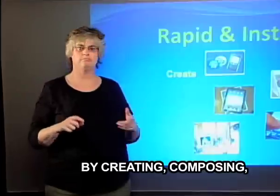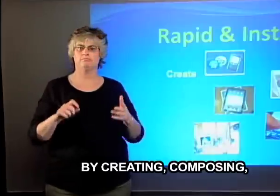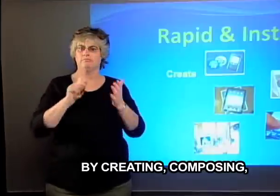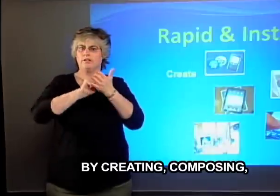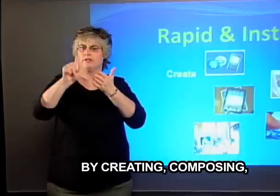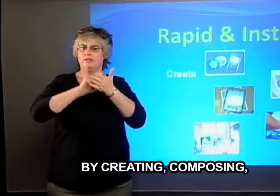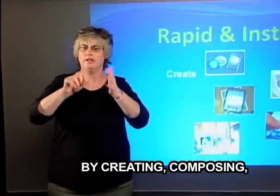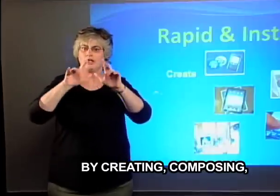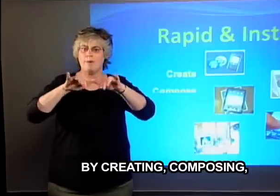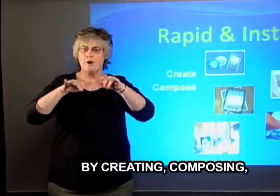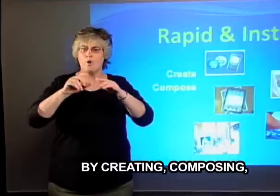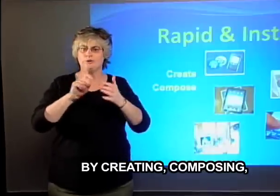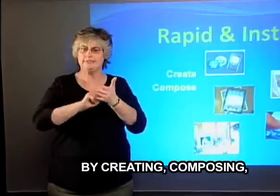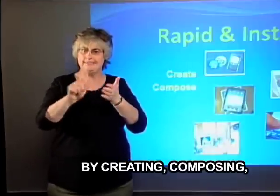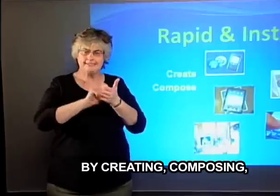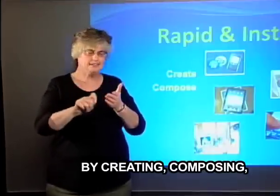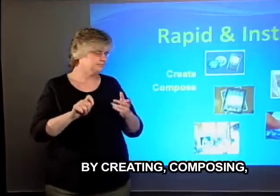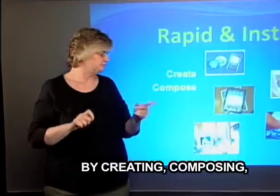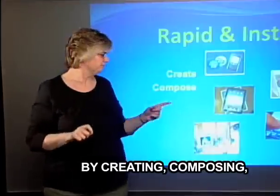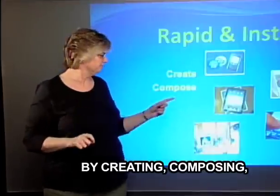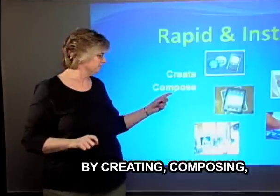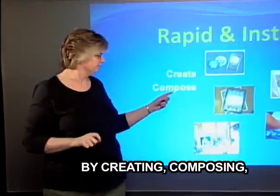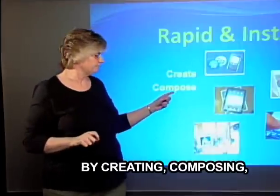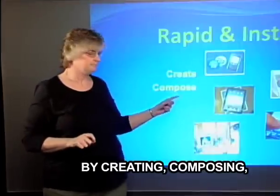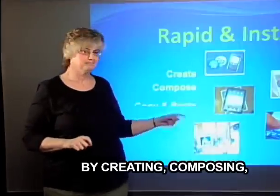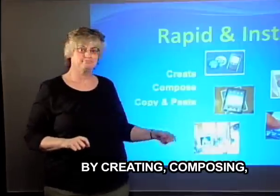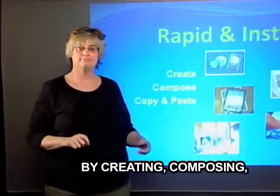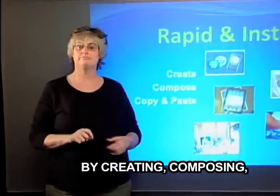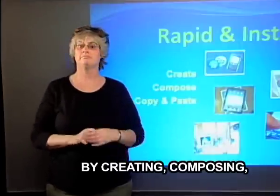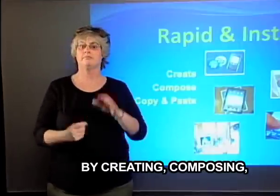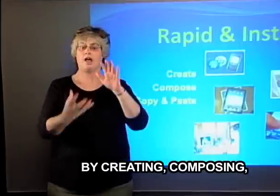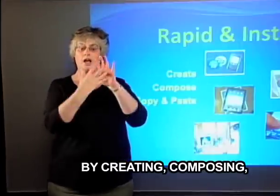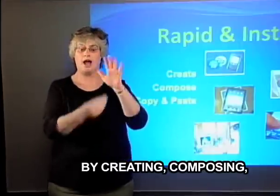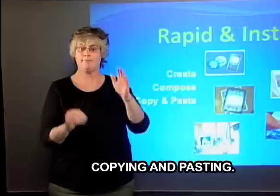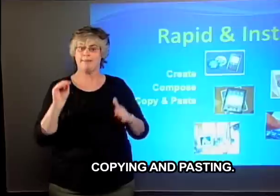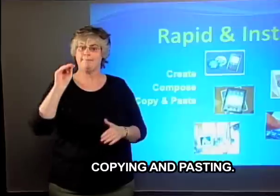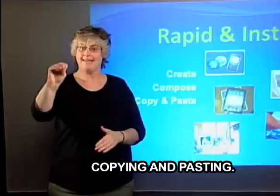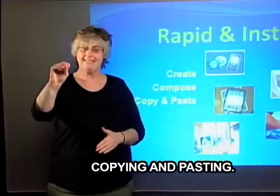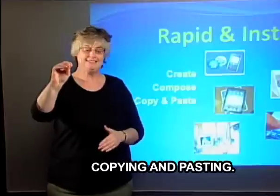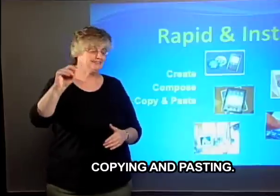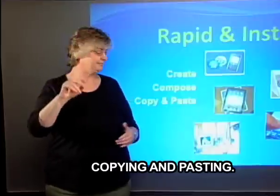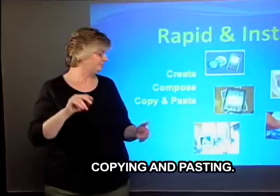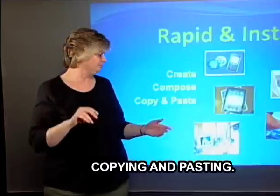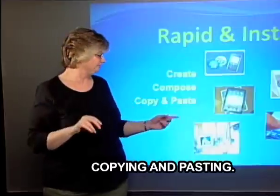copying and pasting,